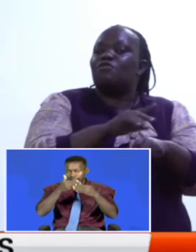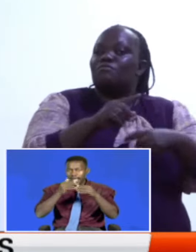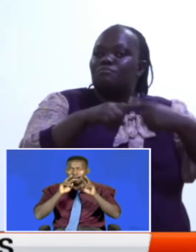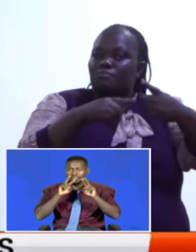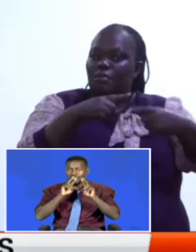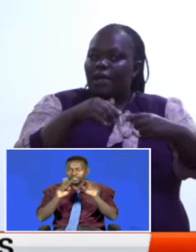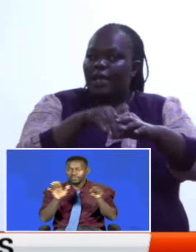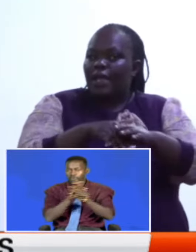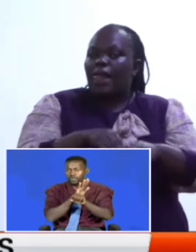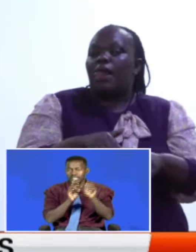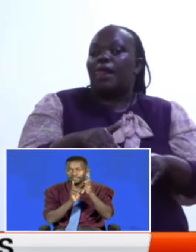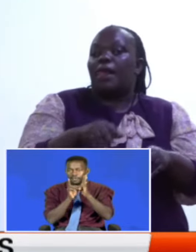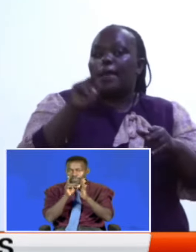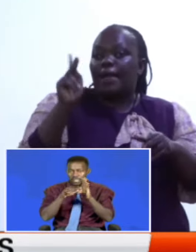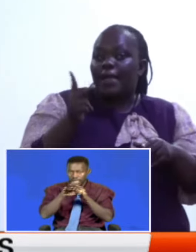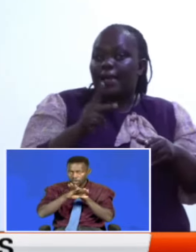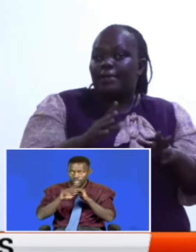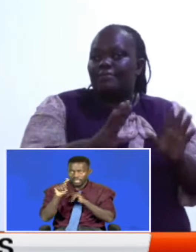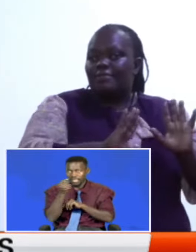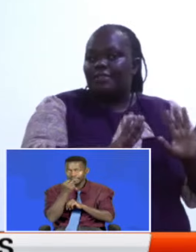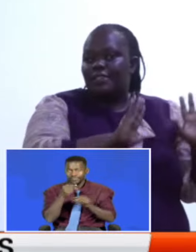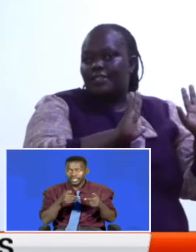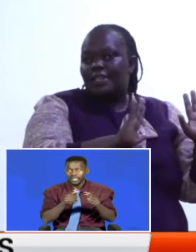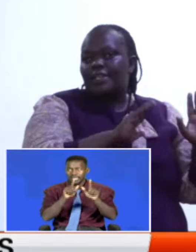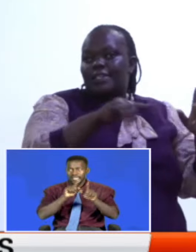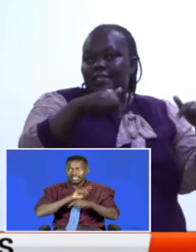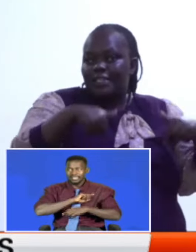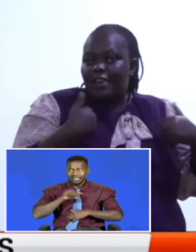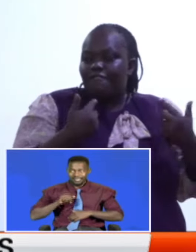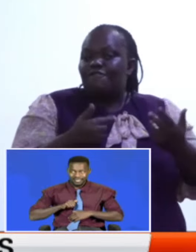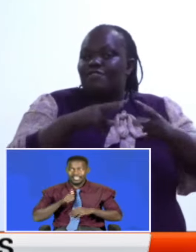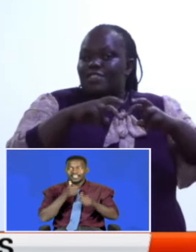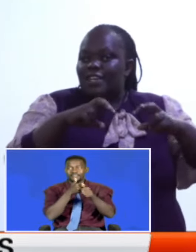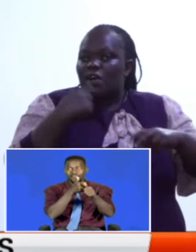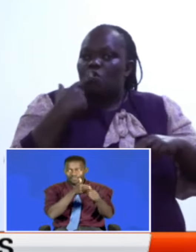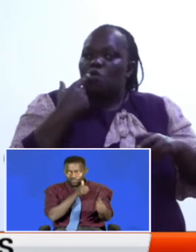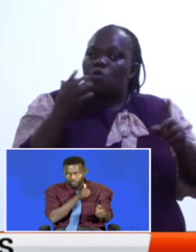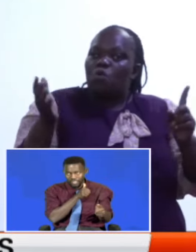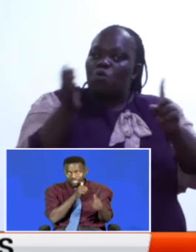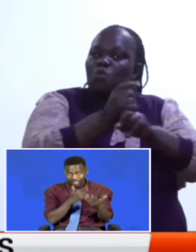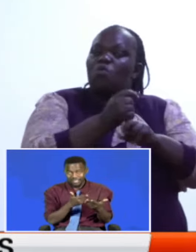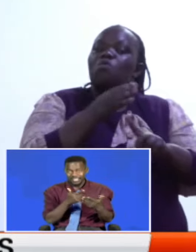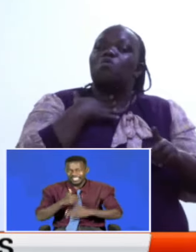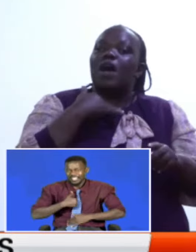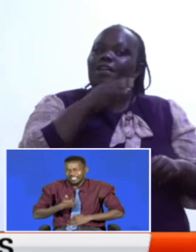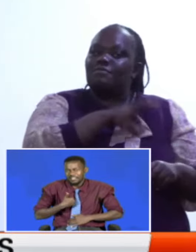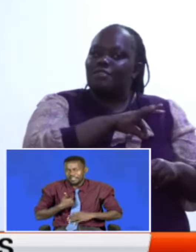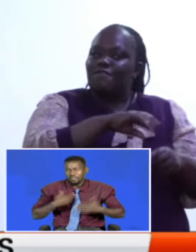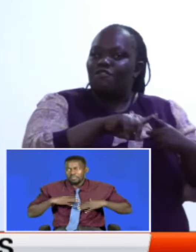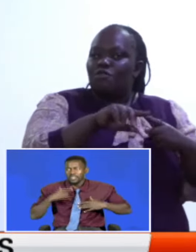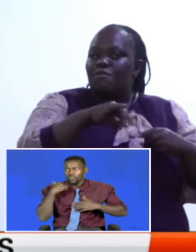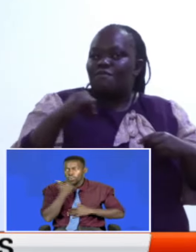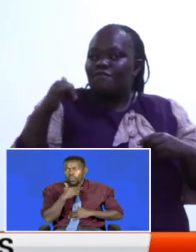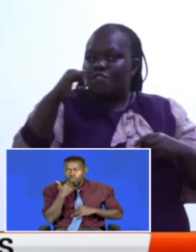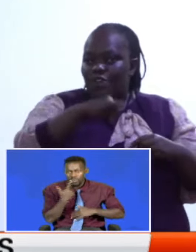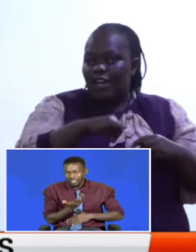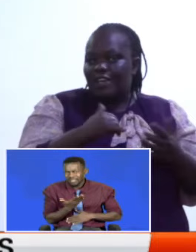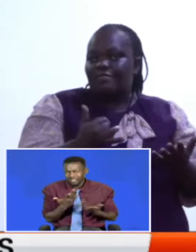Kenya. Let us reject self-seekers whose aim is to gain from the foreign